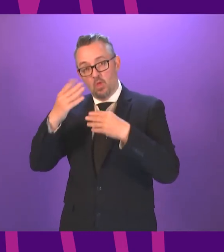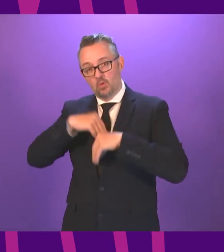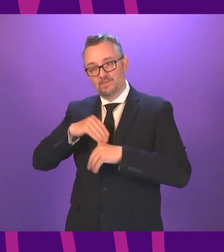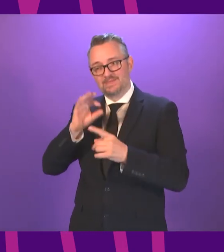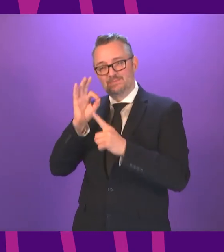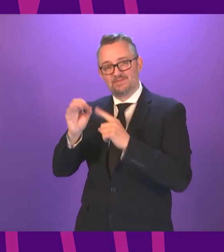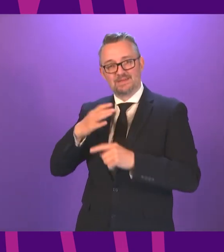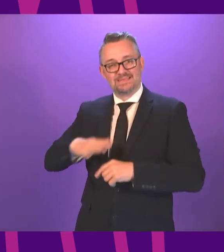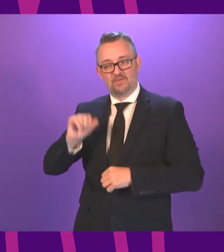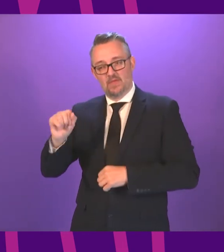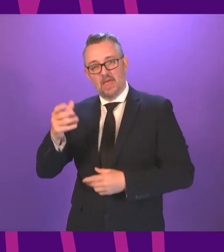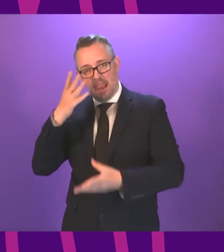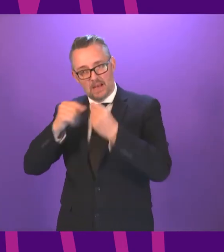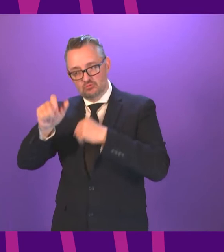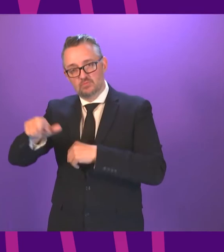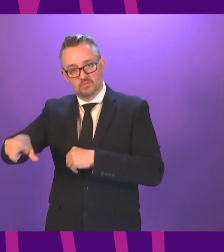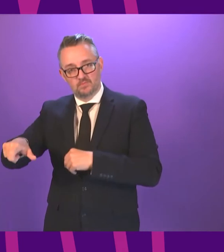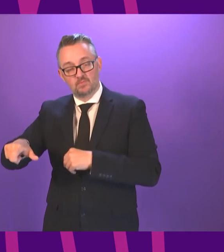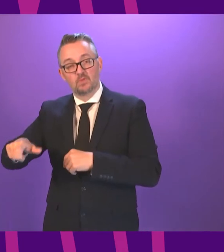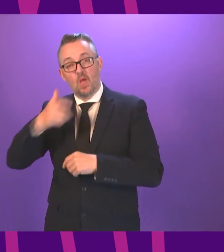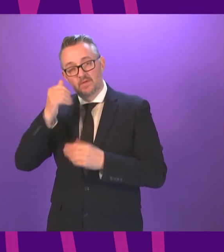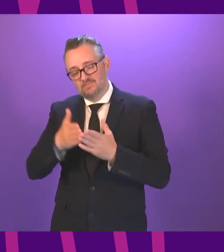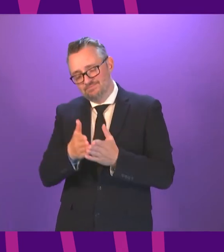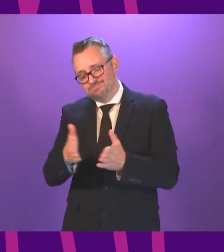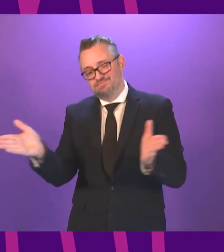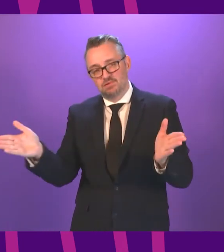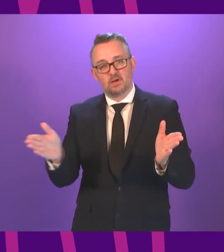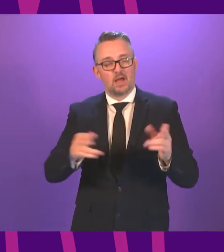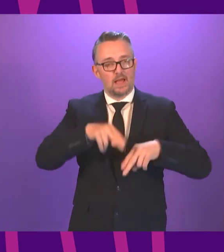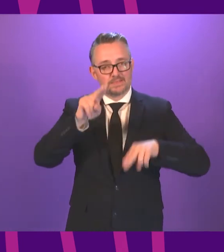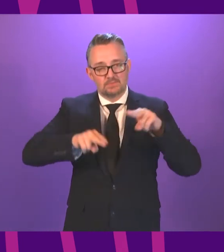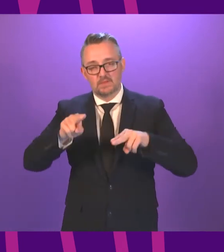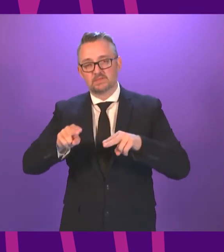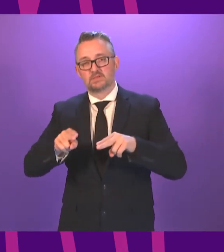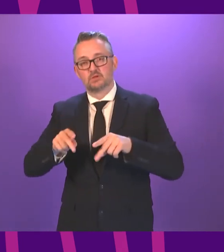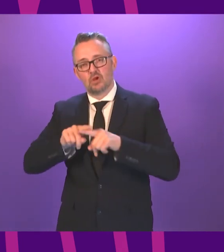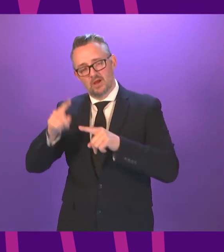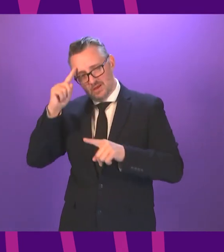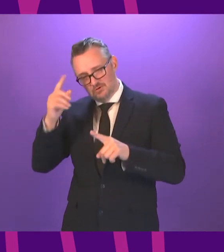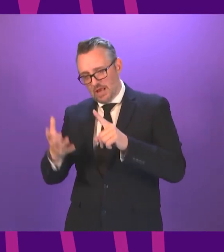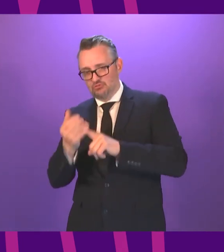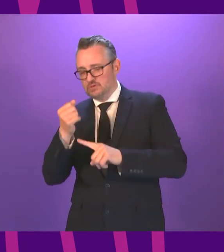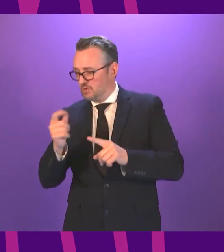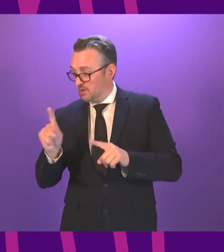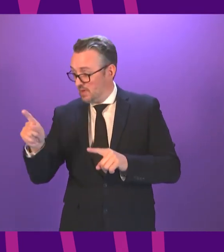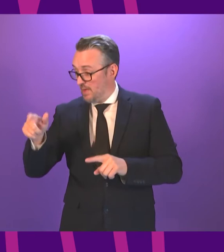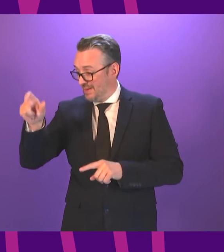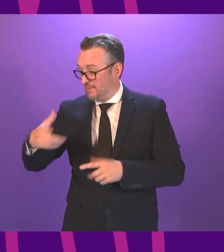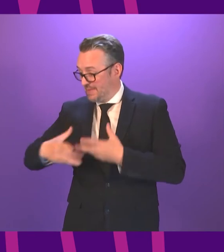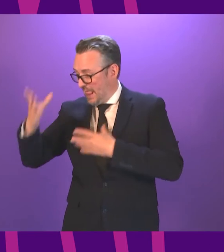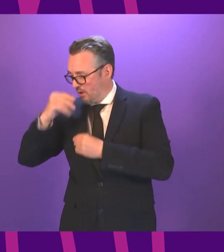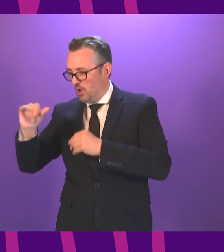learners. They will look across a range of assessments, consider national standards and reach a judgment about the grade the learner has attained.